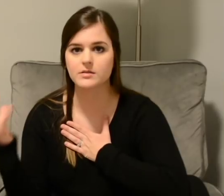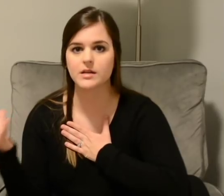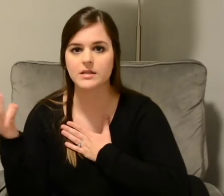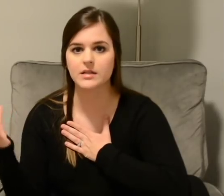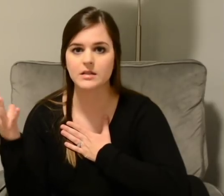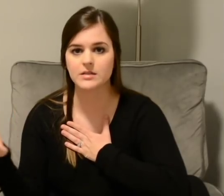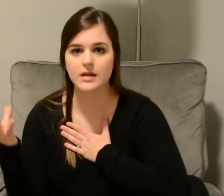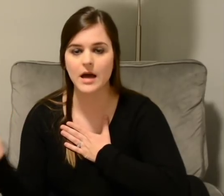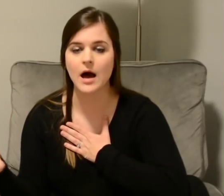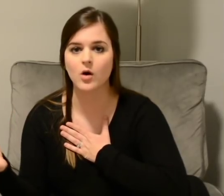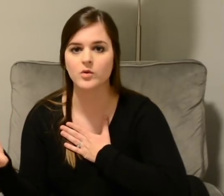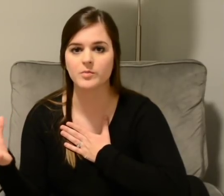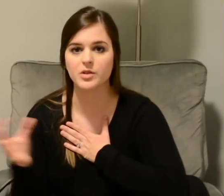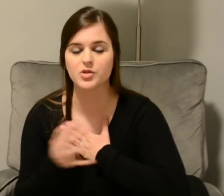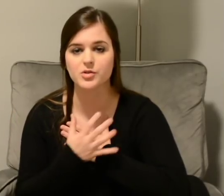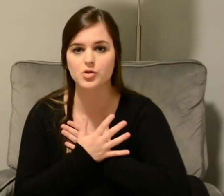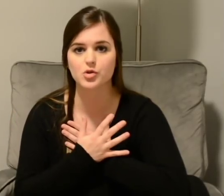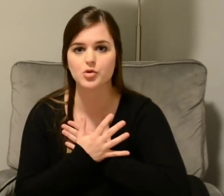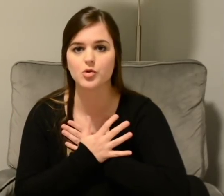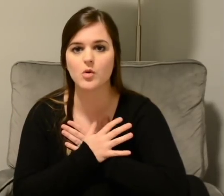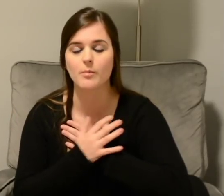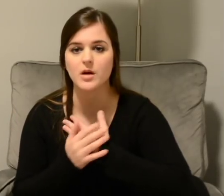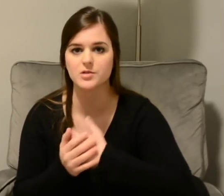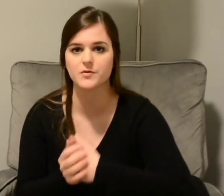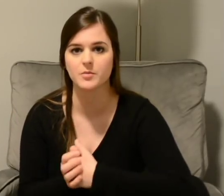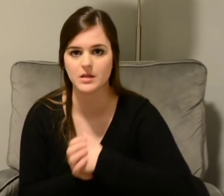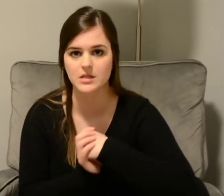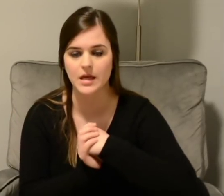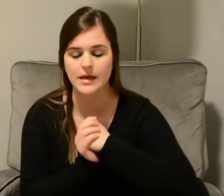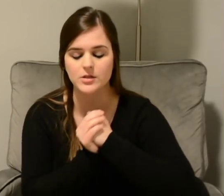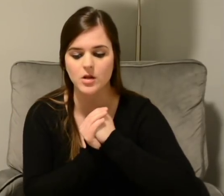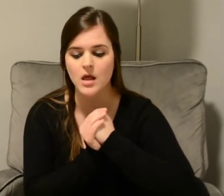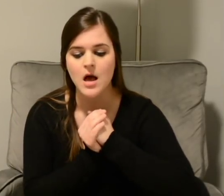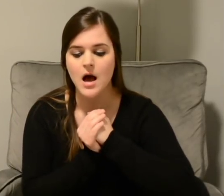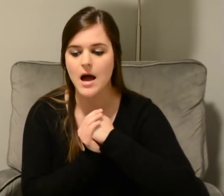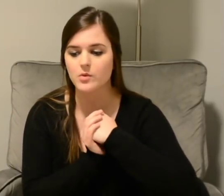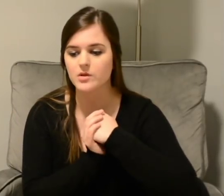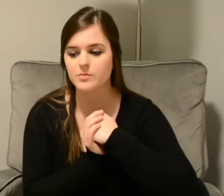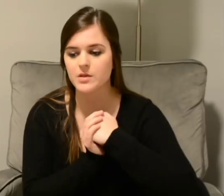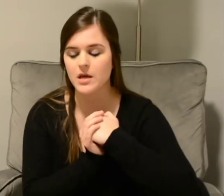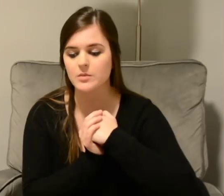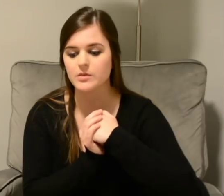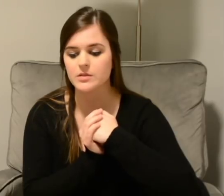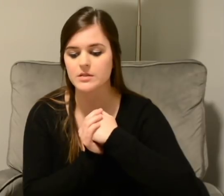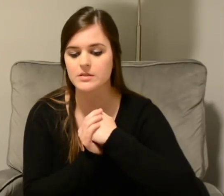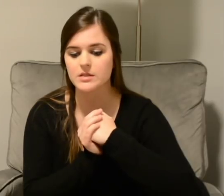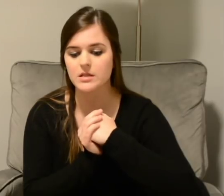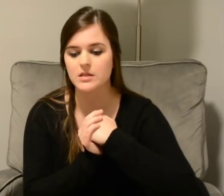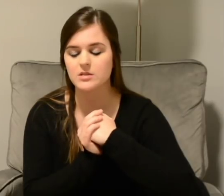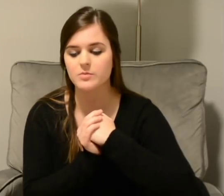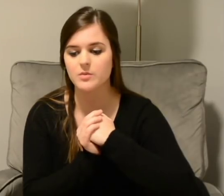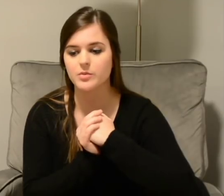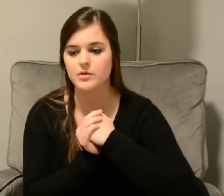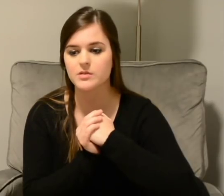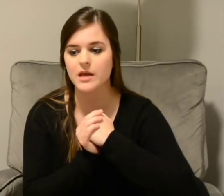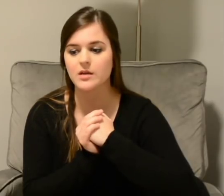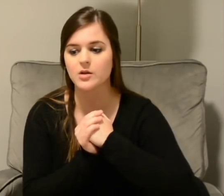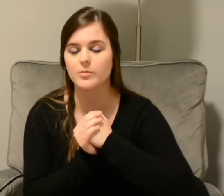day in and day out would be just too much for me to handle. I wouldn't be able to see these people saying goodbye